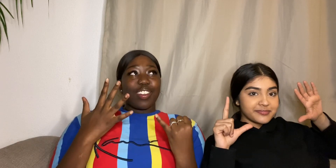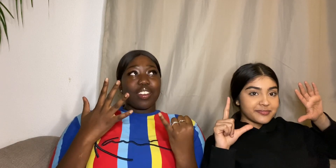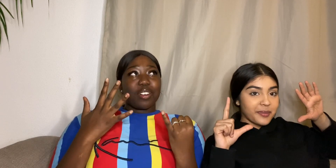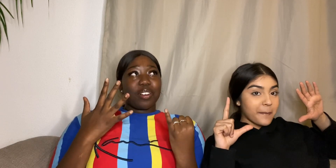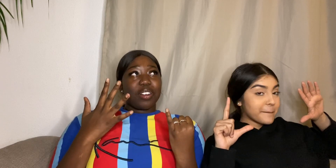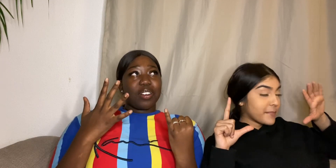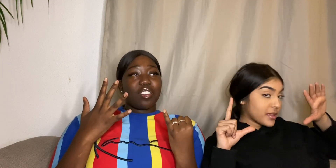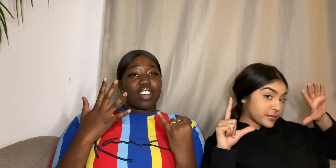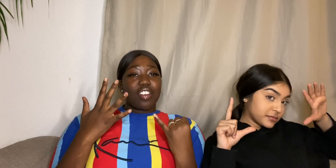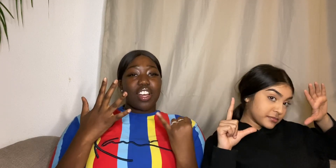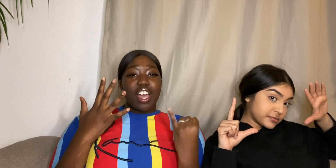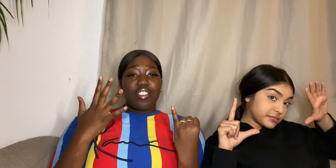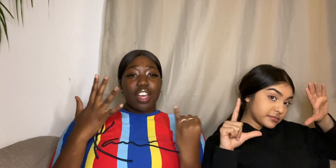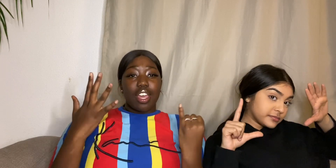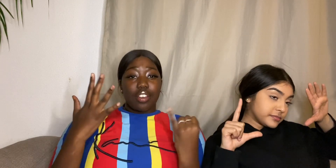Never have I ever